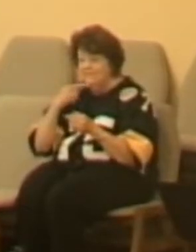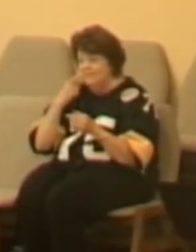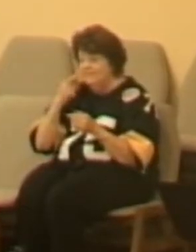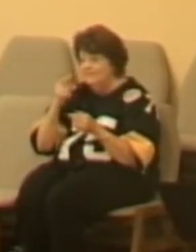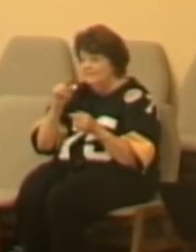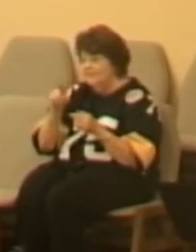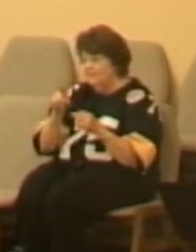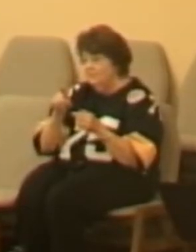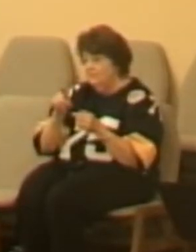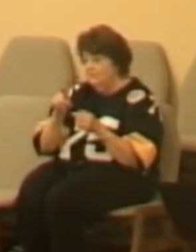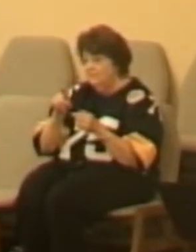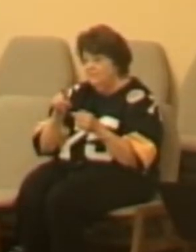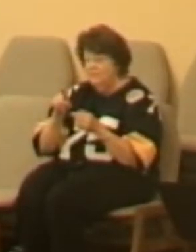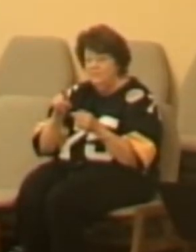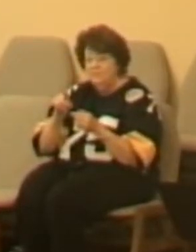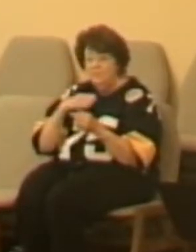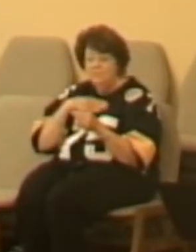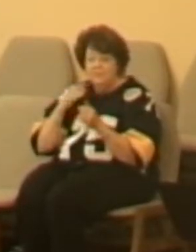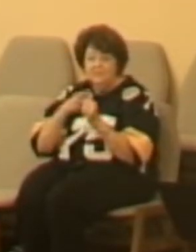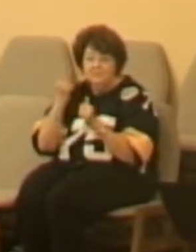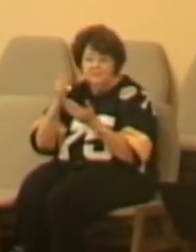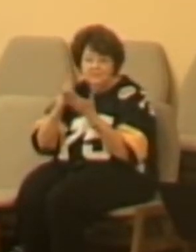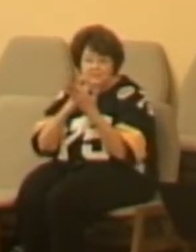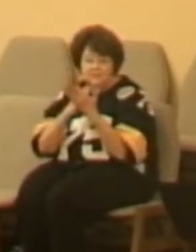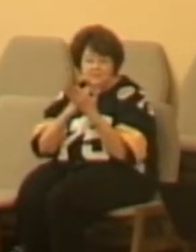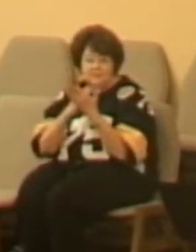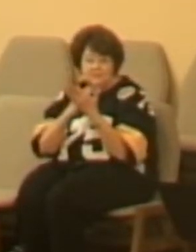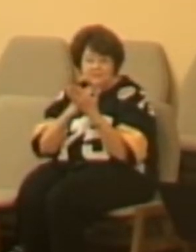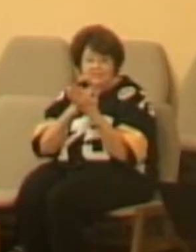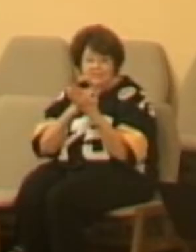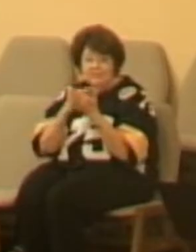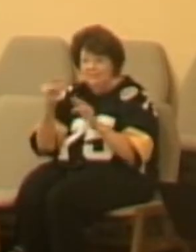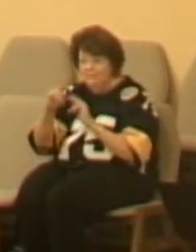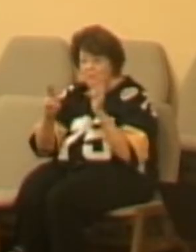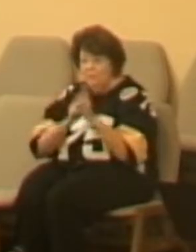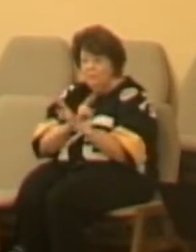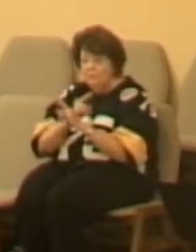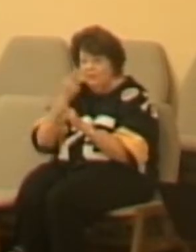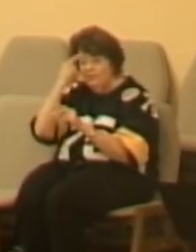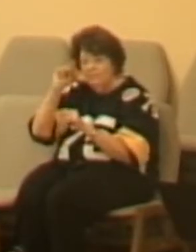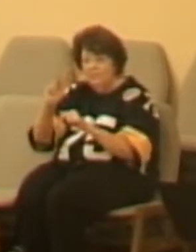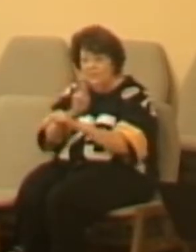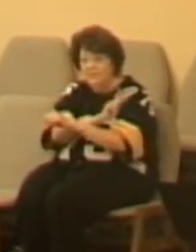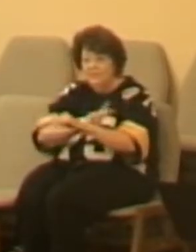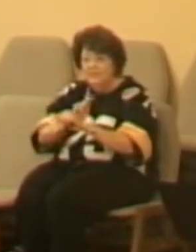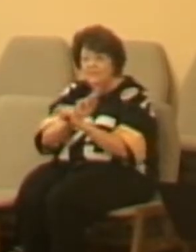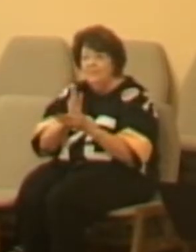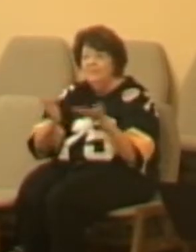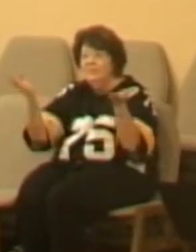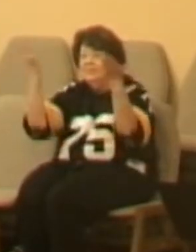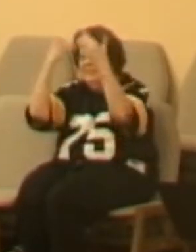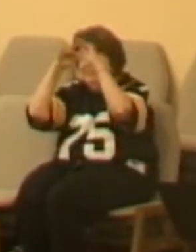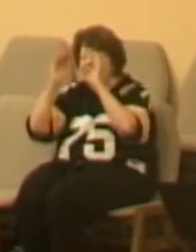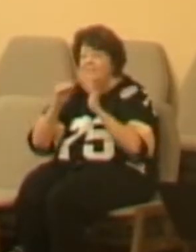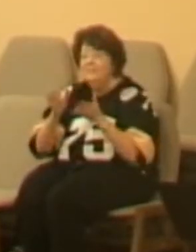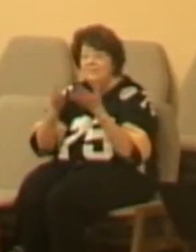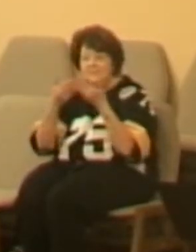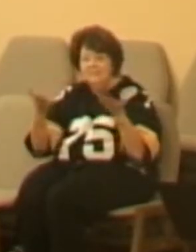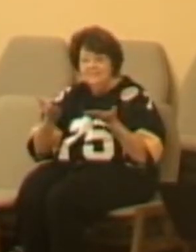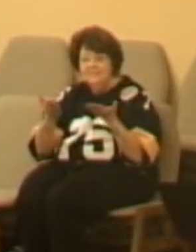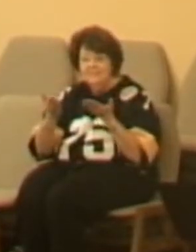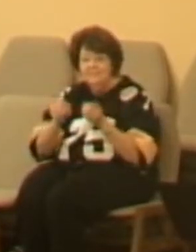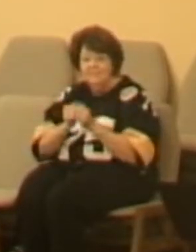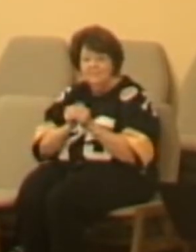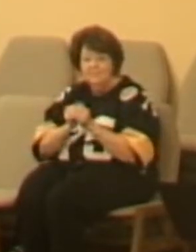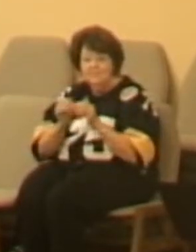people he had never met before, the very first things out of his mouth were, repent, for the kingdom of heaven is at hand. How do you think the last 10 years would have